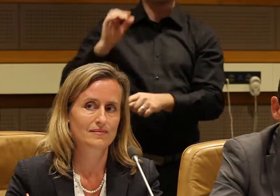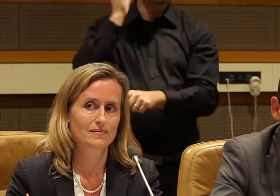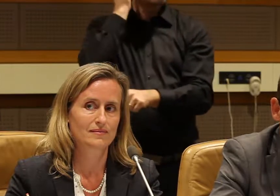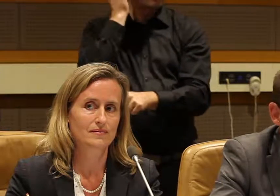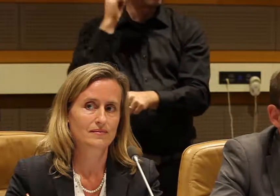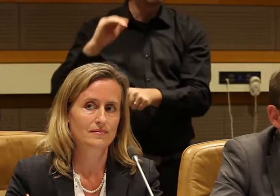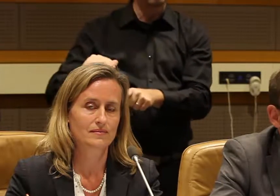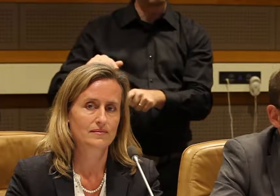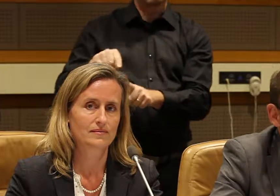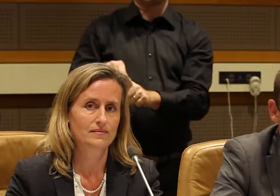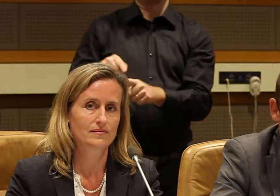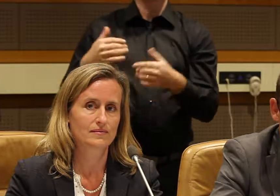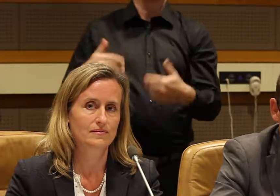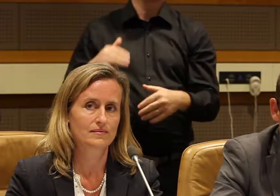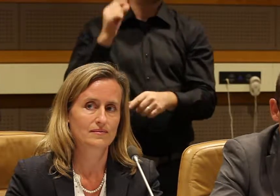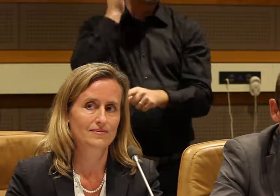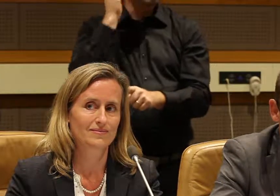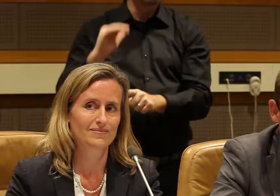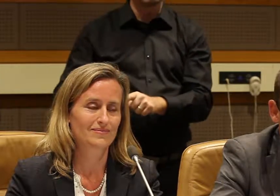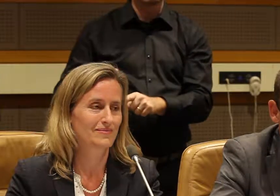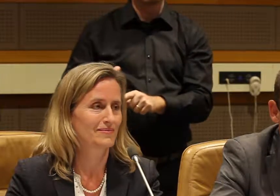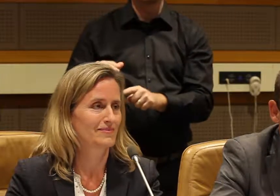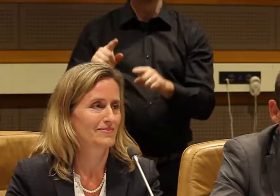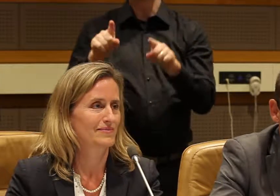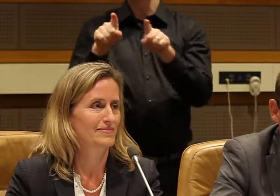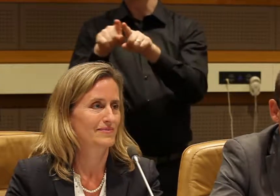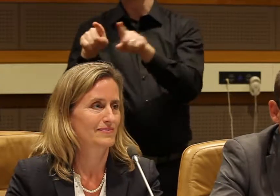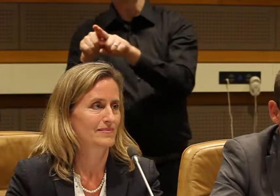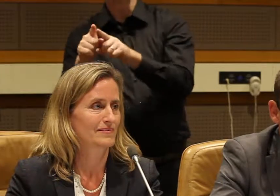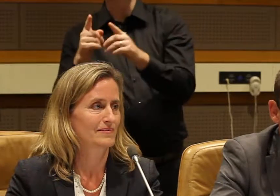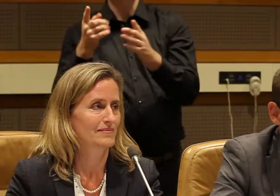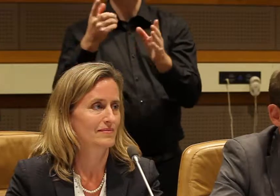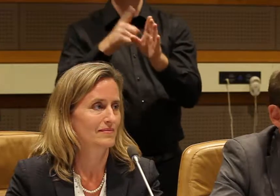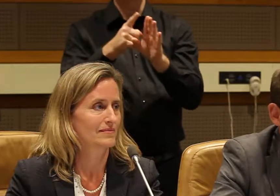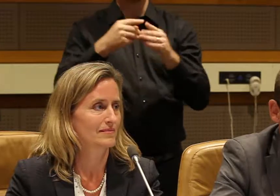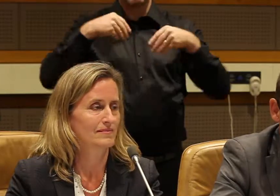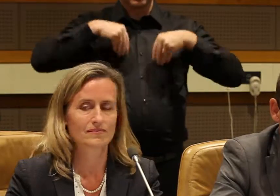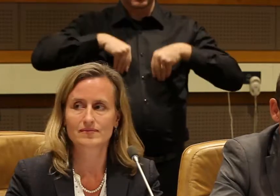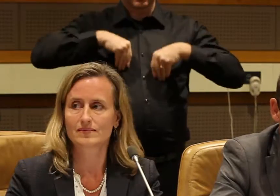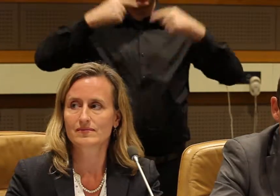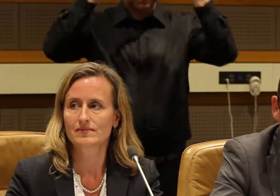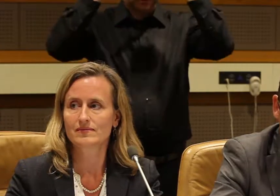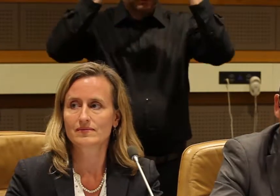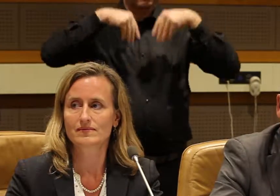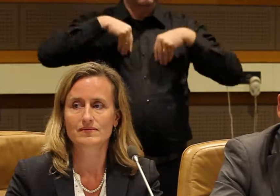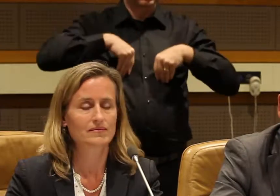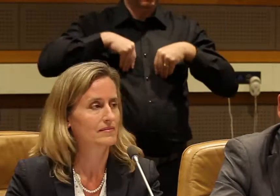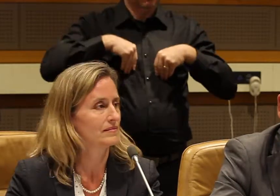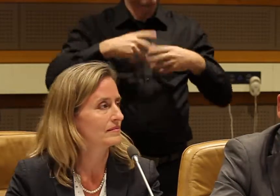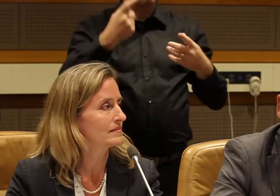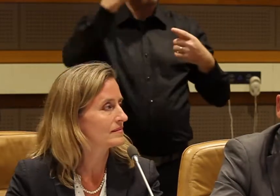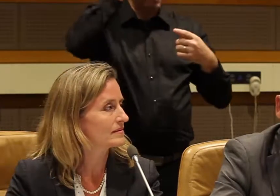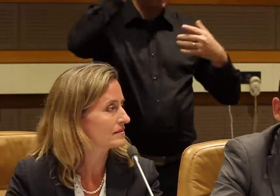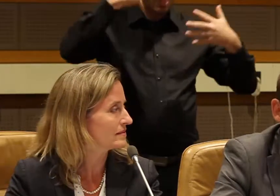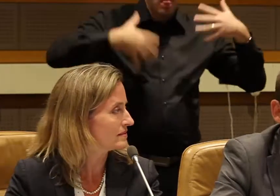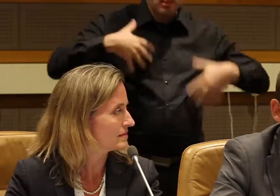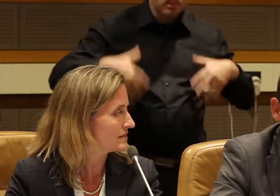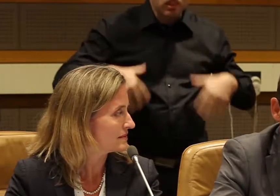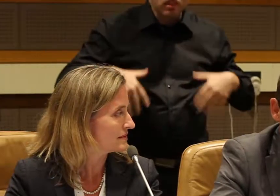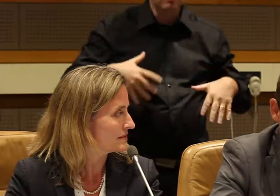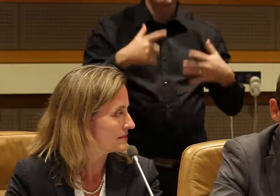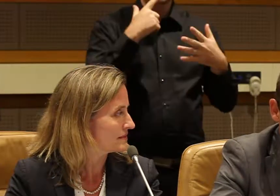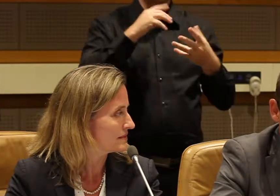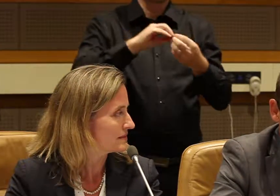Similarly, psychosocial and intellectual disabilities can compound marginalisation, discrimination, and